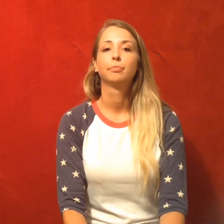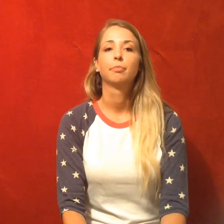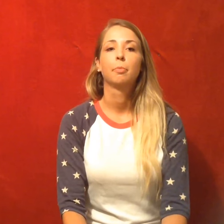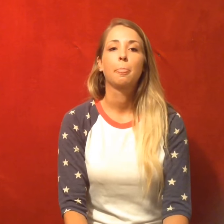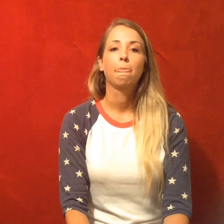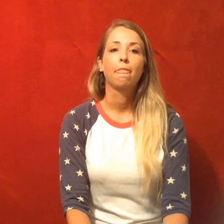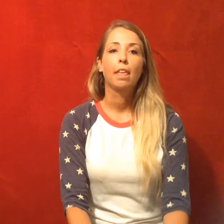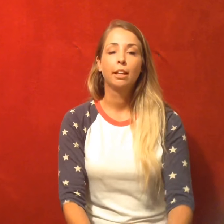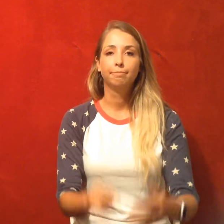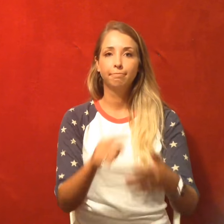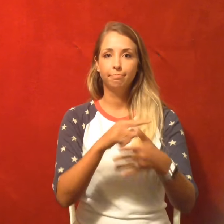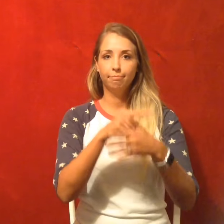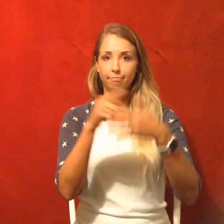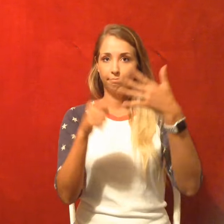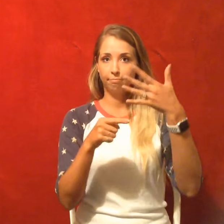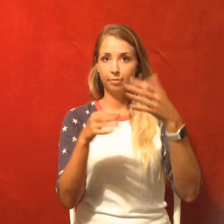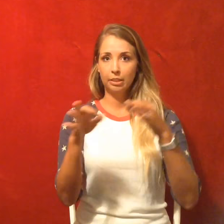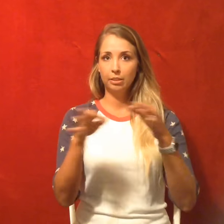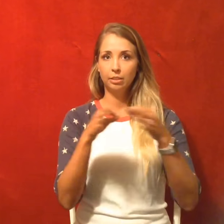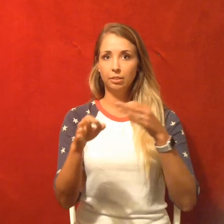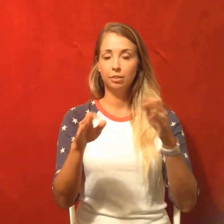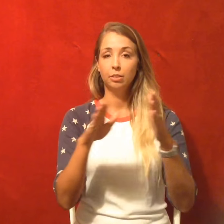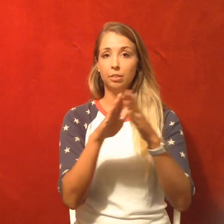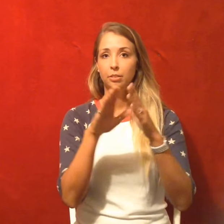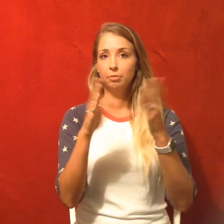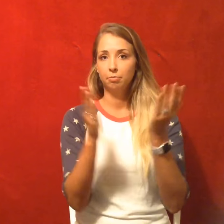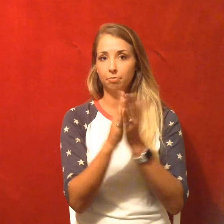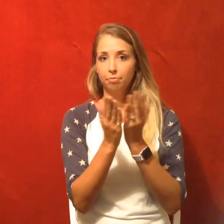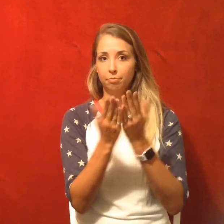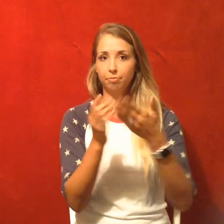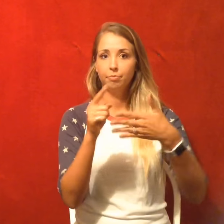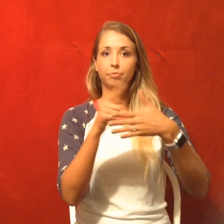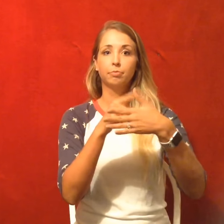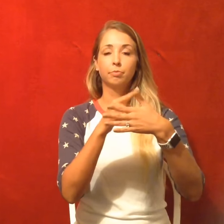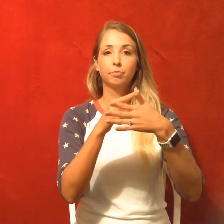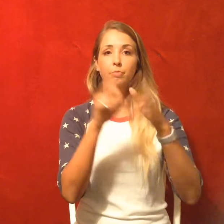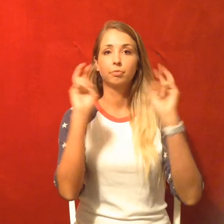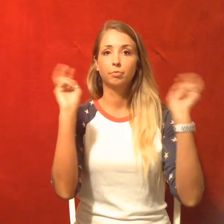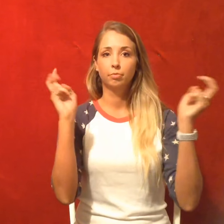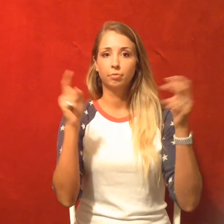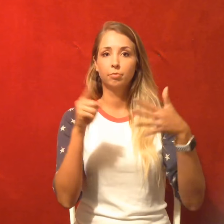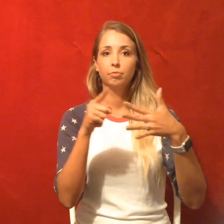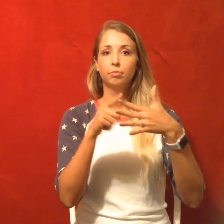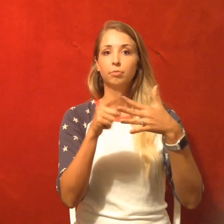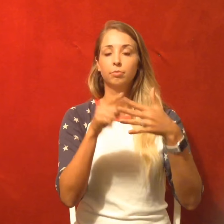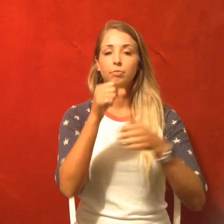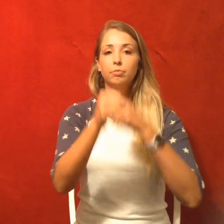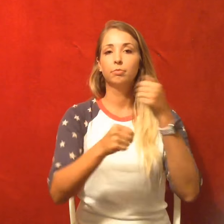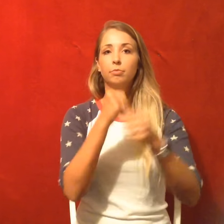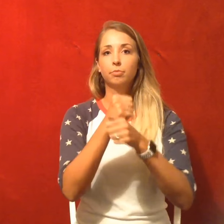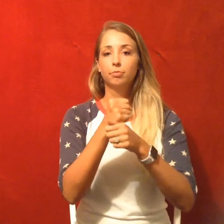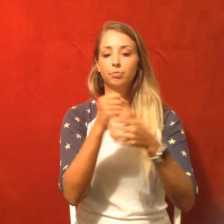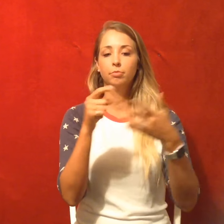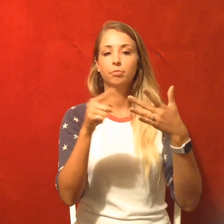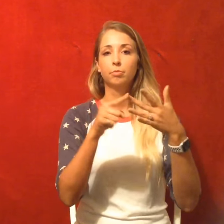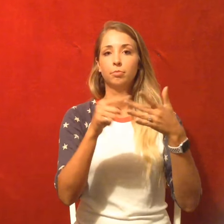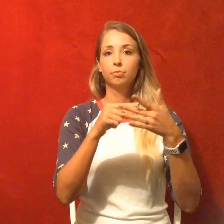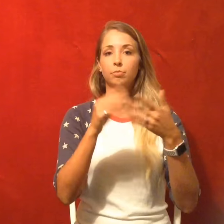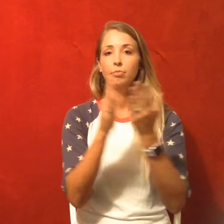around the whole video to see those at the end because they are major key issues. I want to let you guys know that we